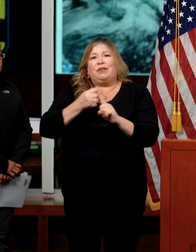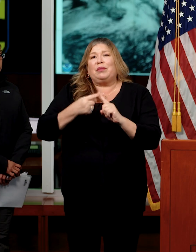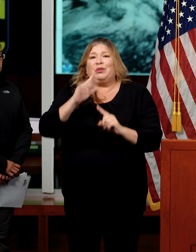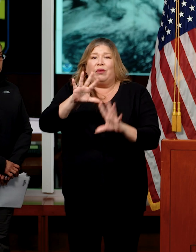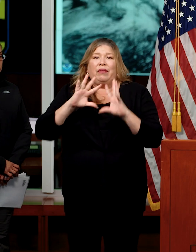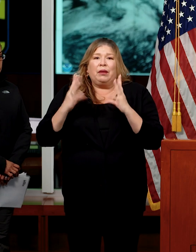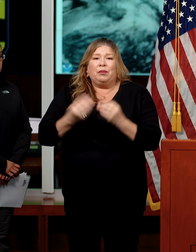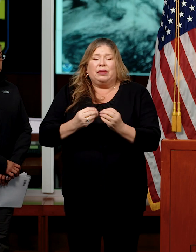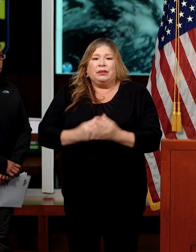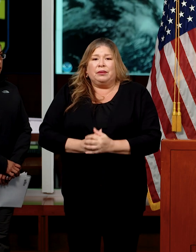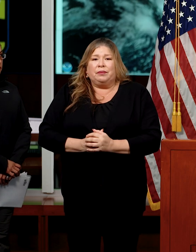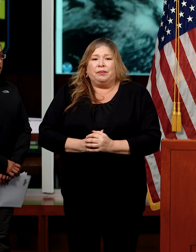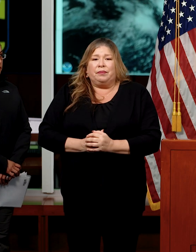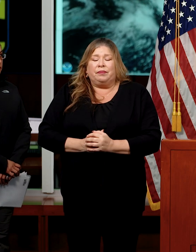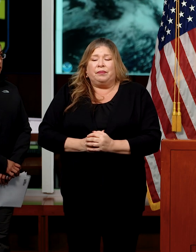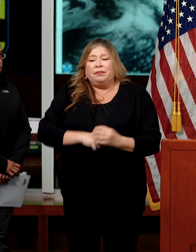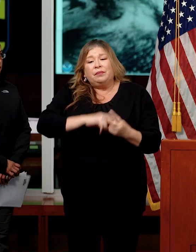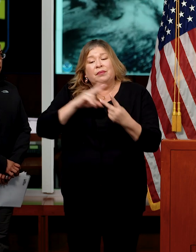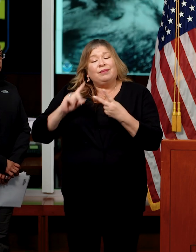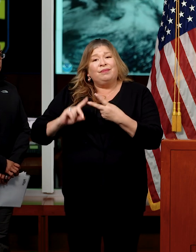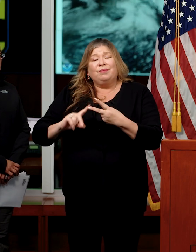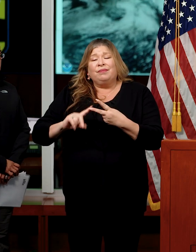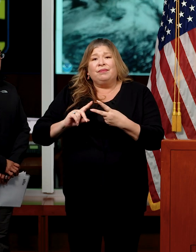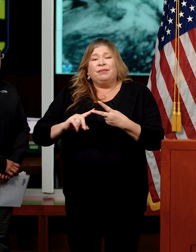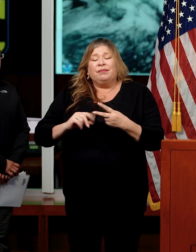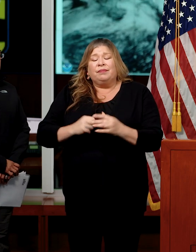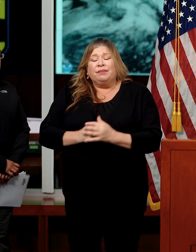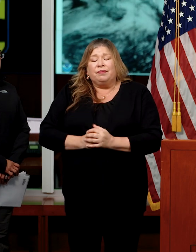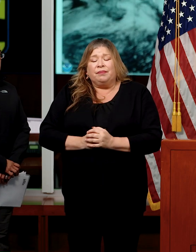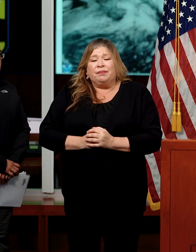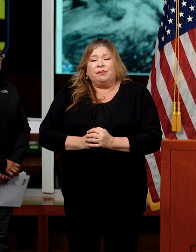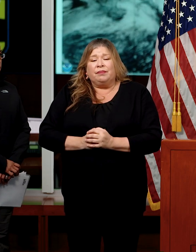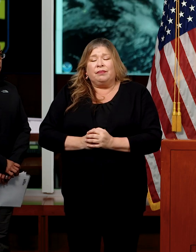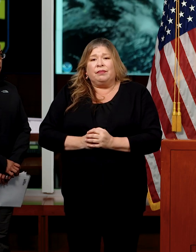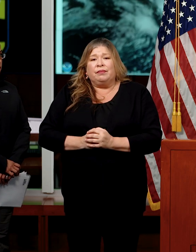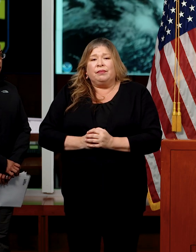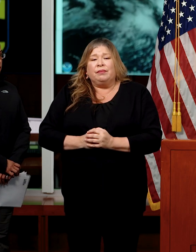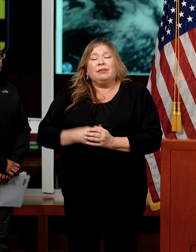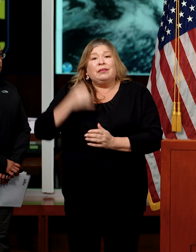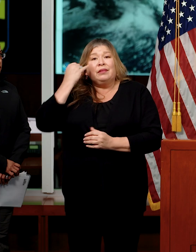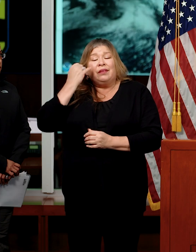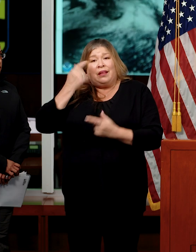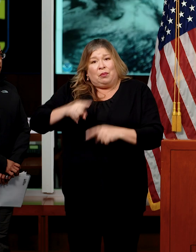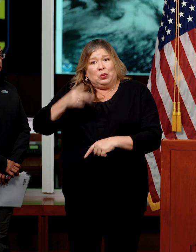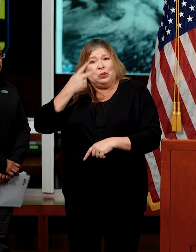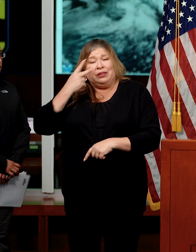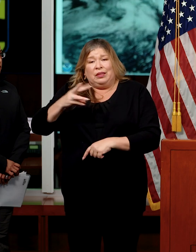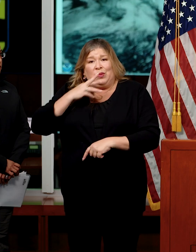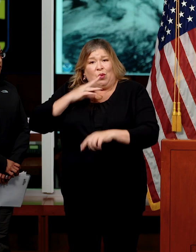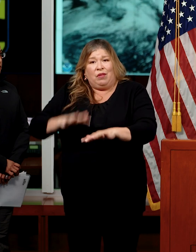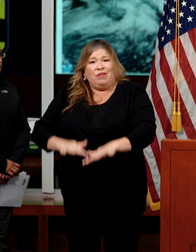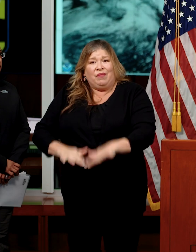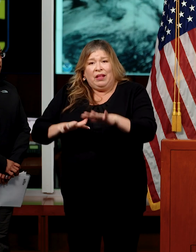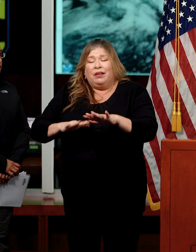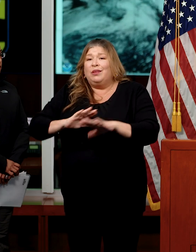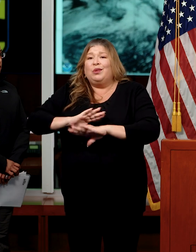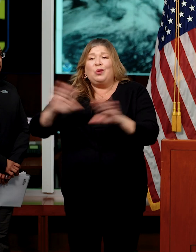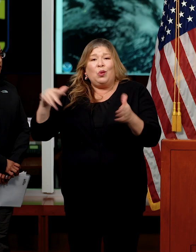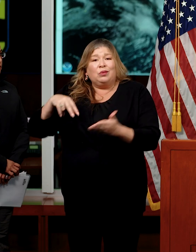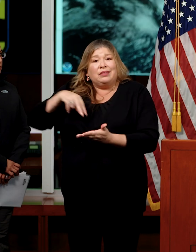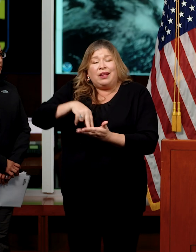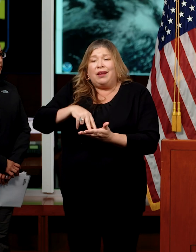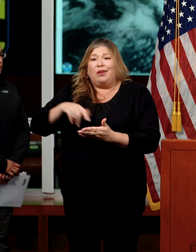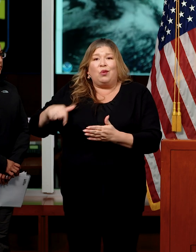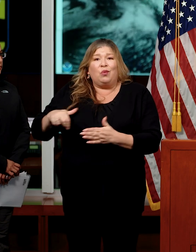families. Second, don't stand or drive in water. There is dangers in the water.